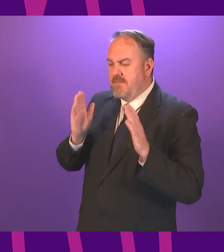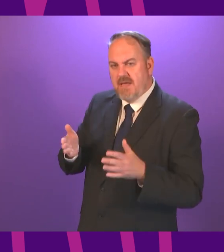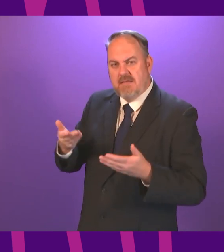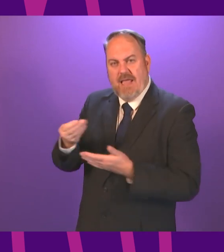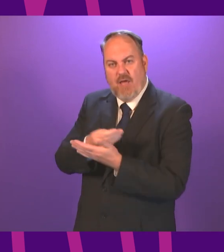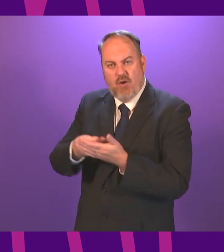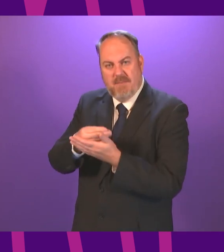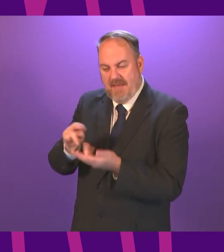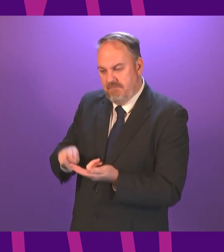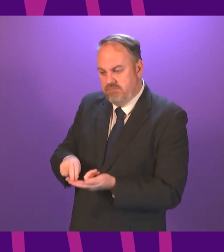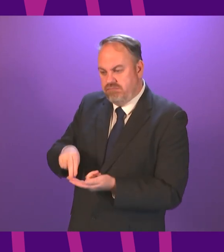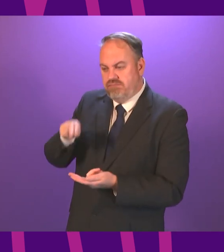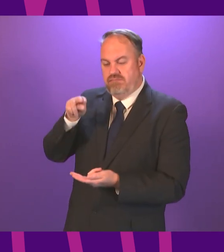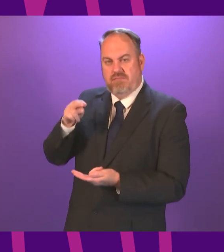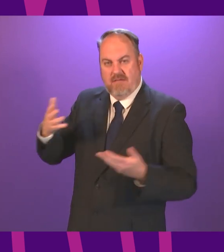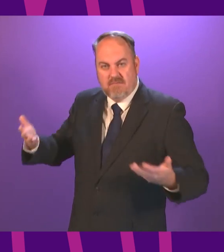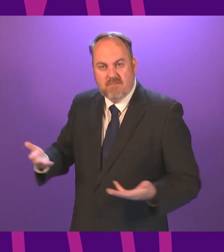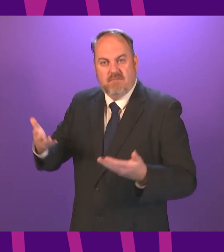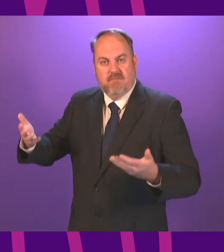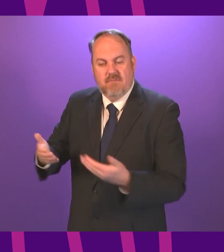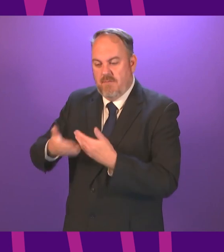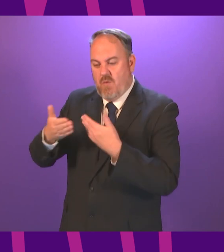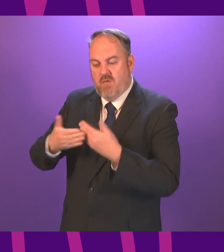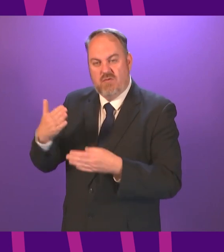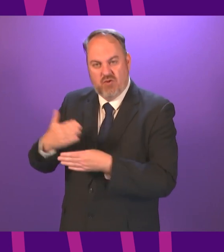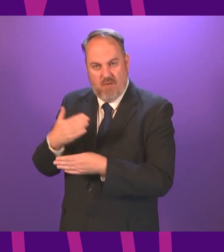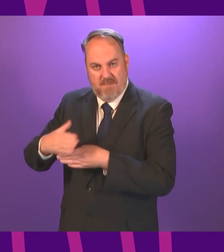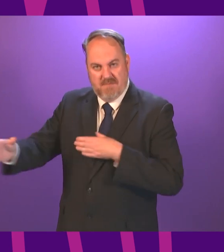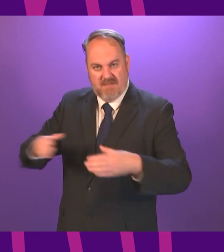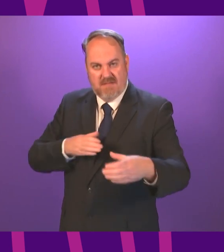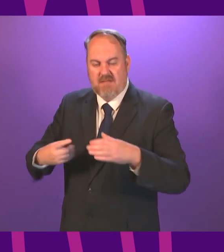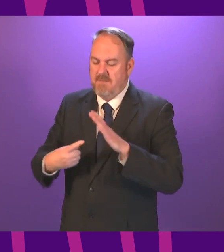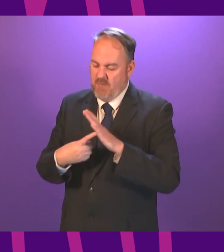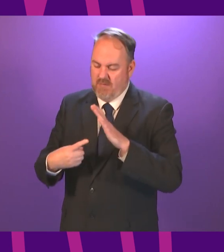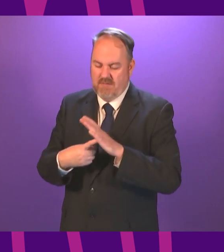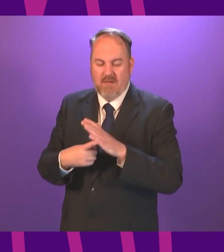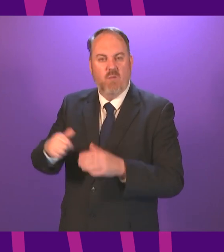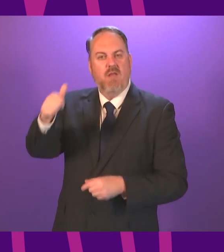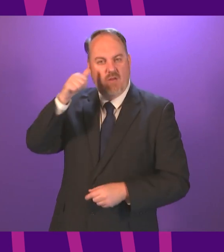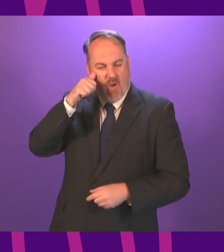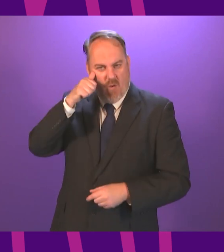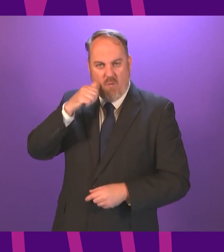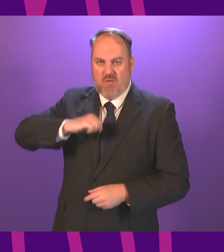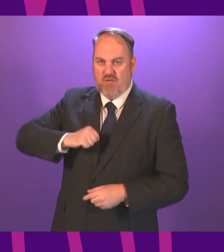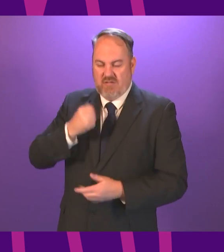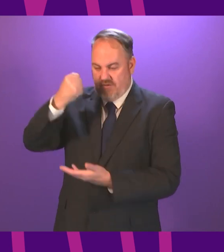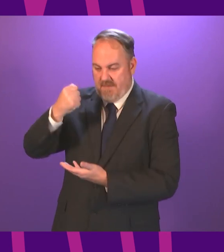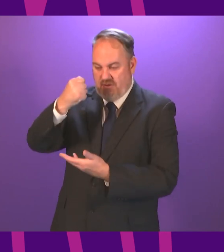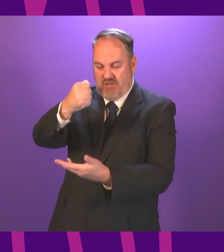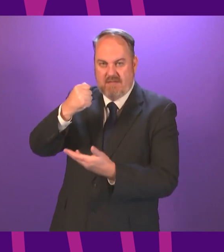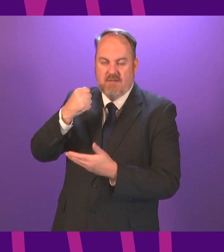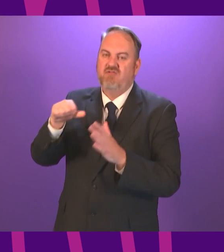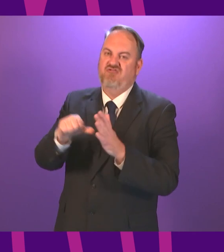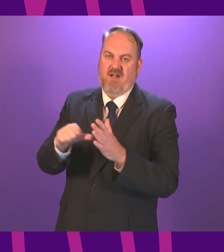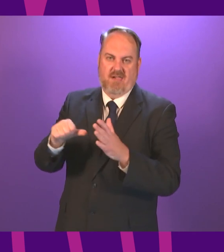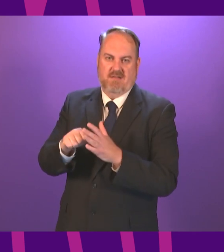recovery we know that an economic crisis is looming due to the strain of the pandemic has had on our country's finances as stated by